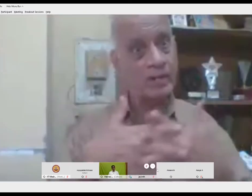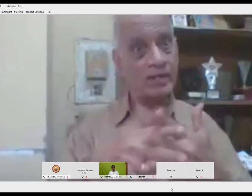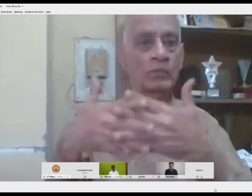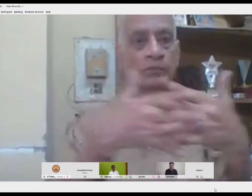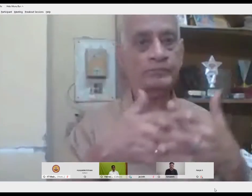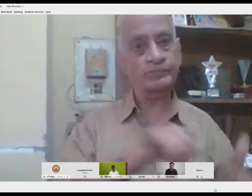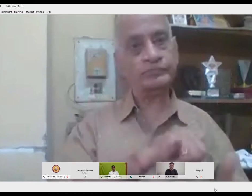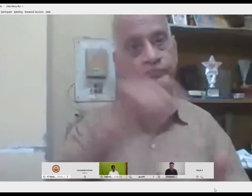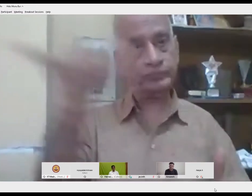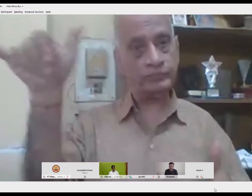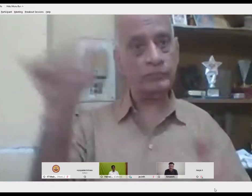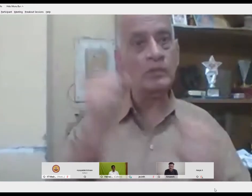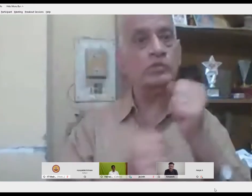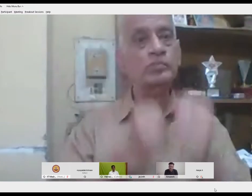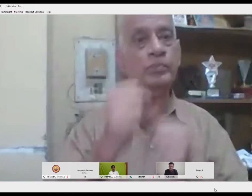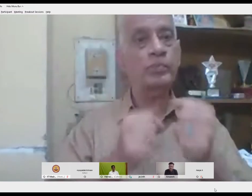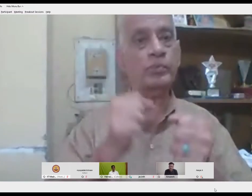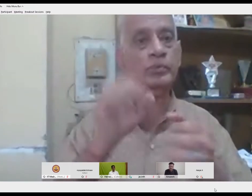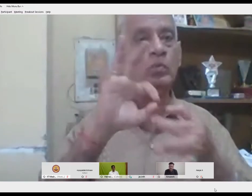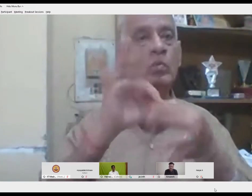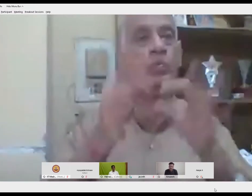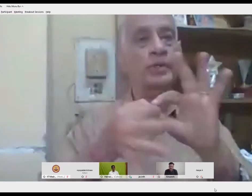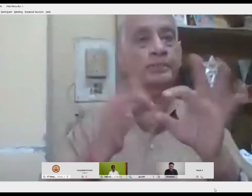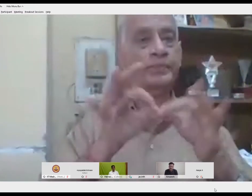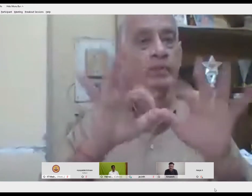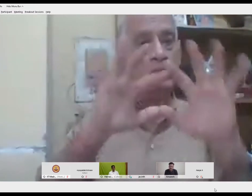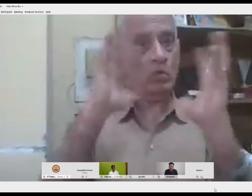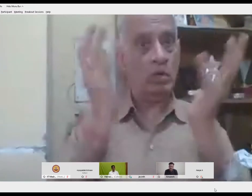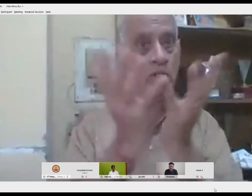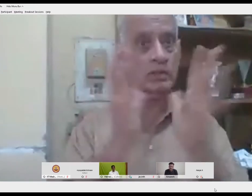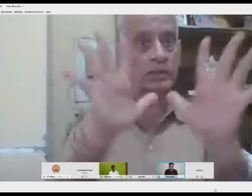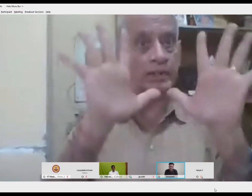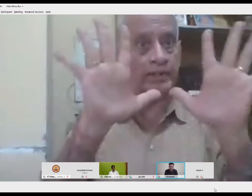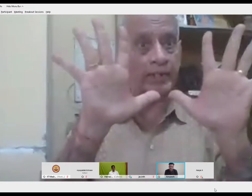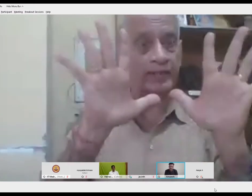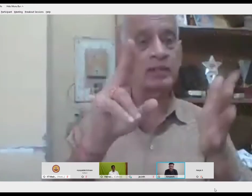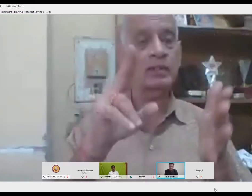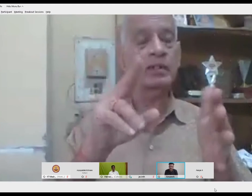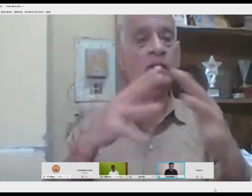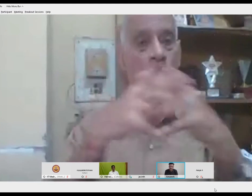so when I went to America to attend the olympic the deaf Olympics